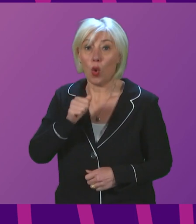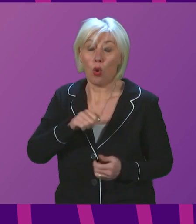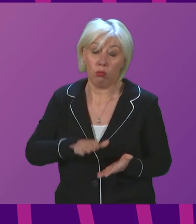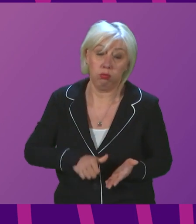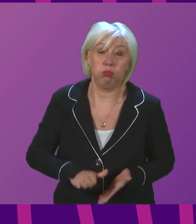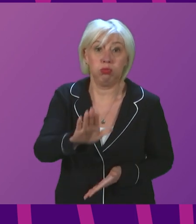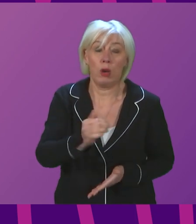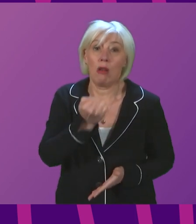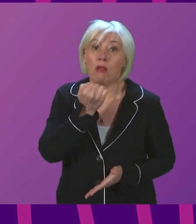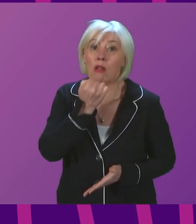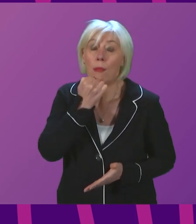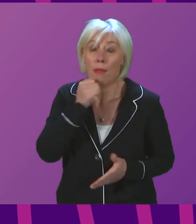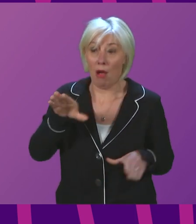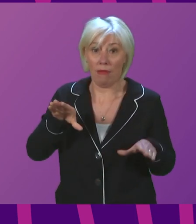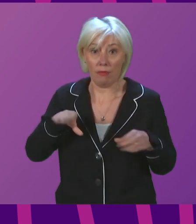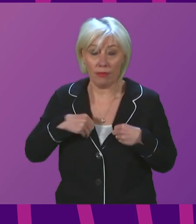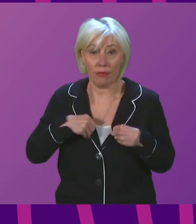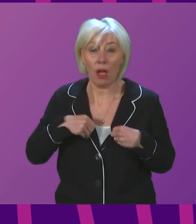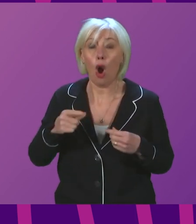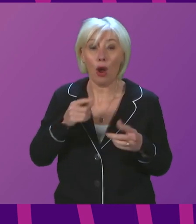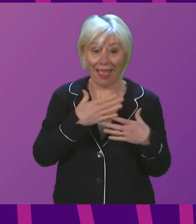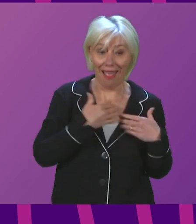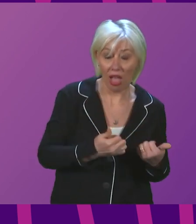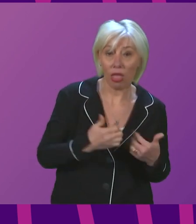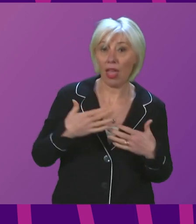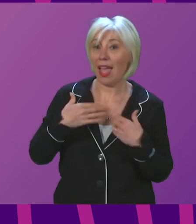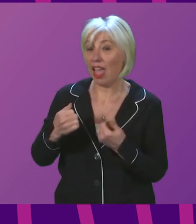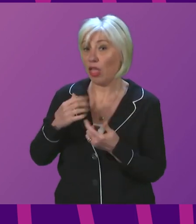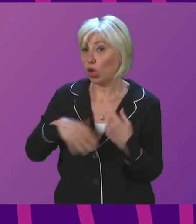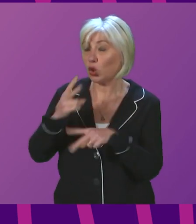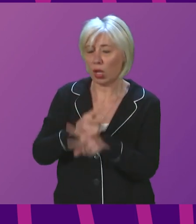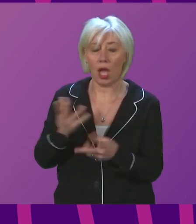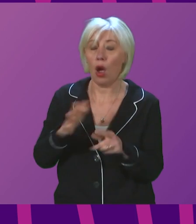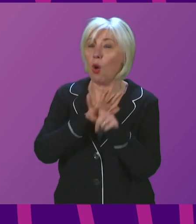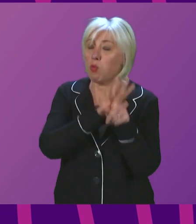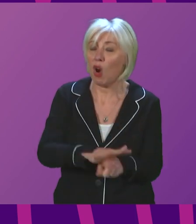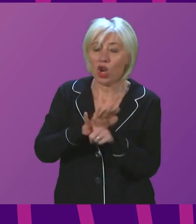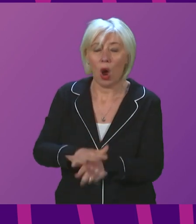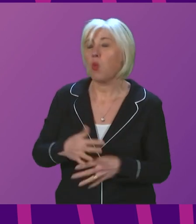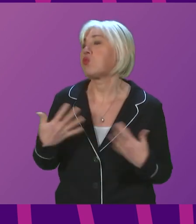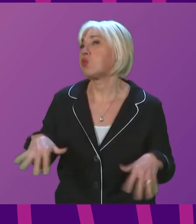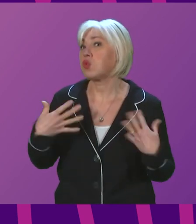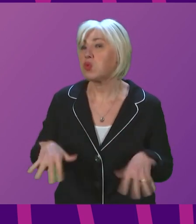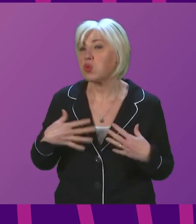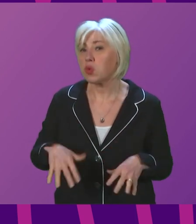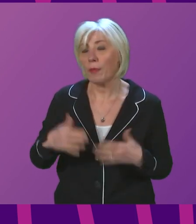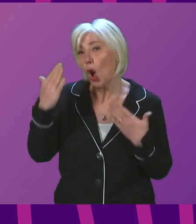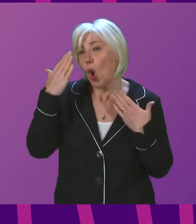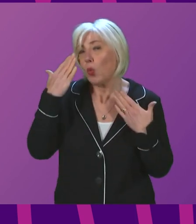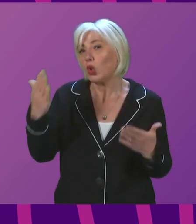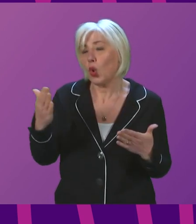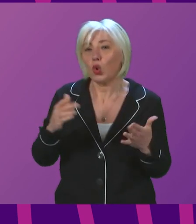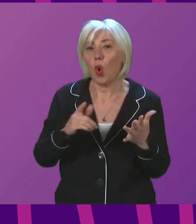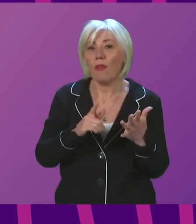have on health and on health and social care is considerable. We don't yet know if the proportion of Omicron cases